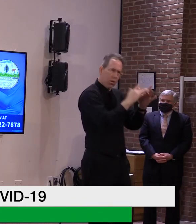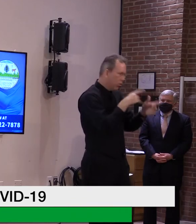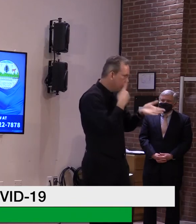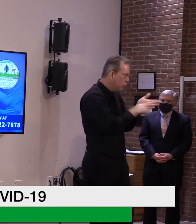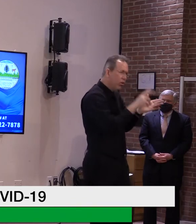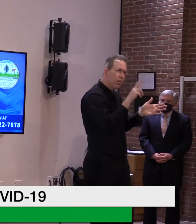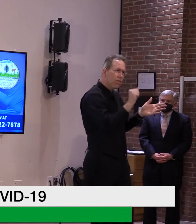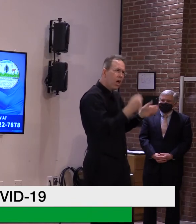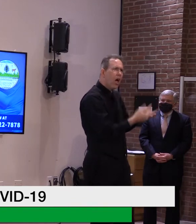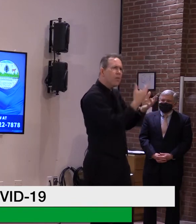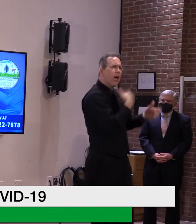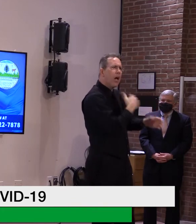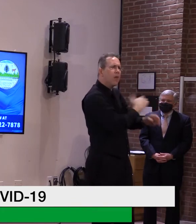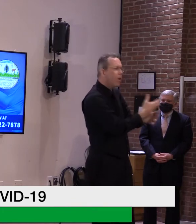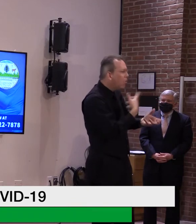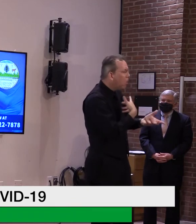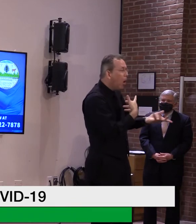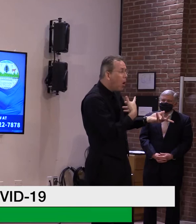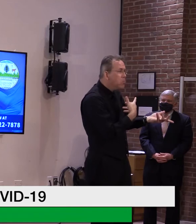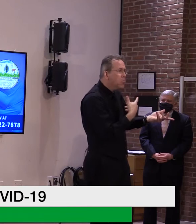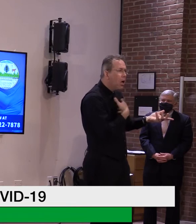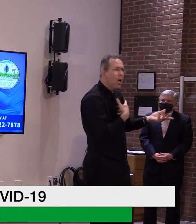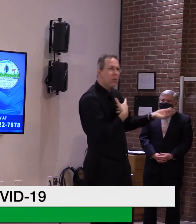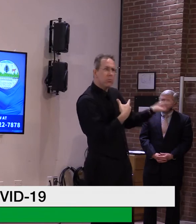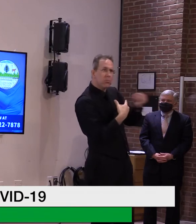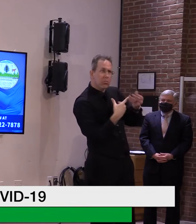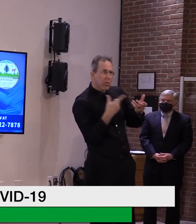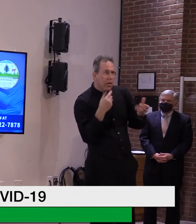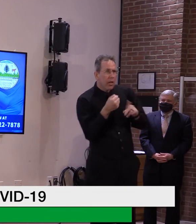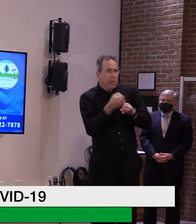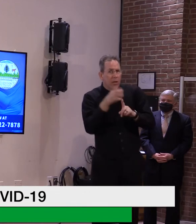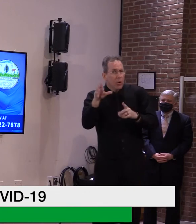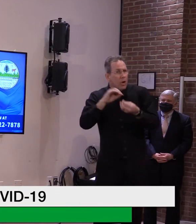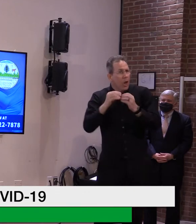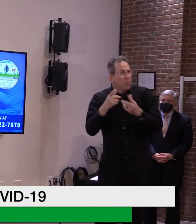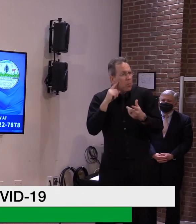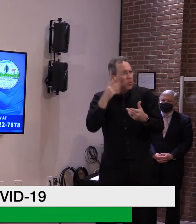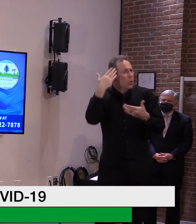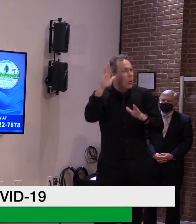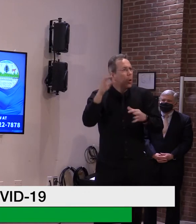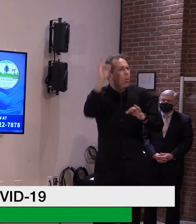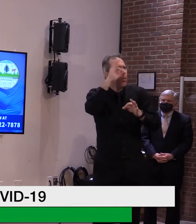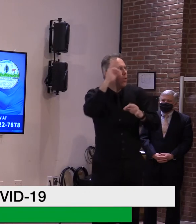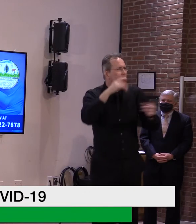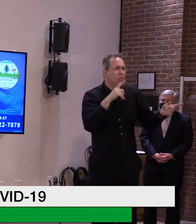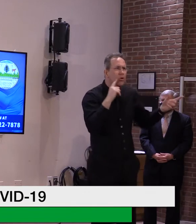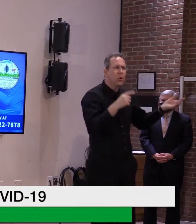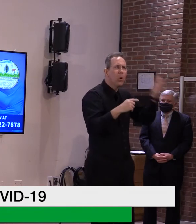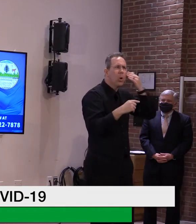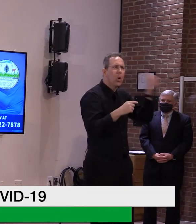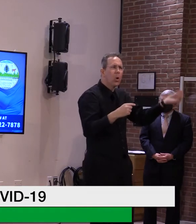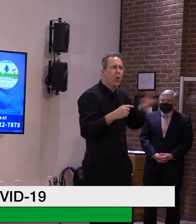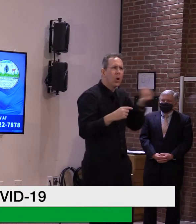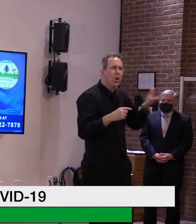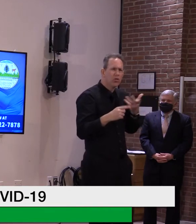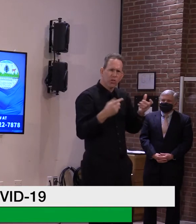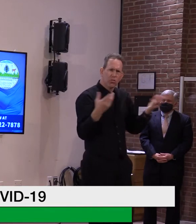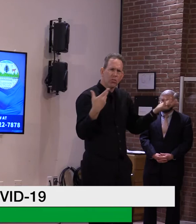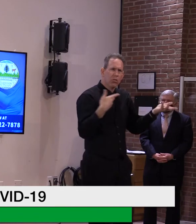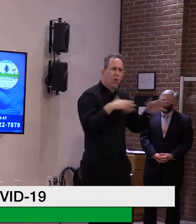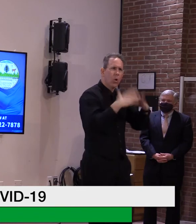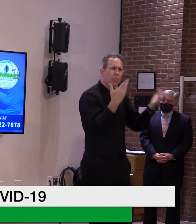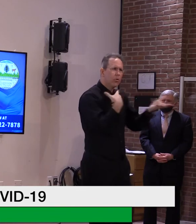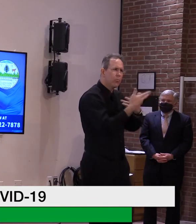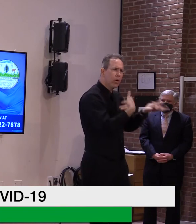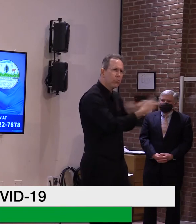the numbers and the percentages that you keep, that the state keeps listing? I mean, what has the state learned since Friday? Um,